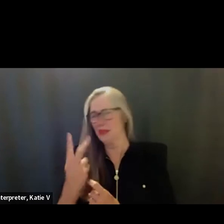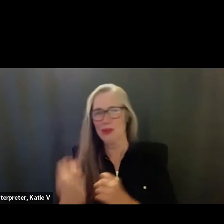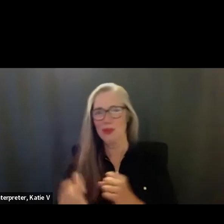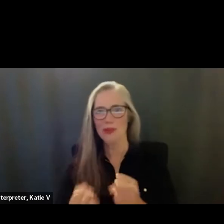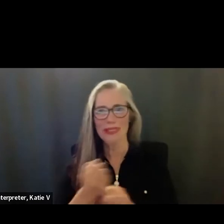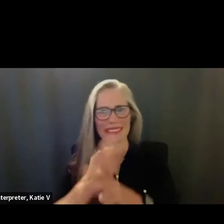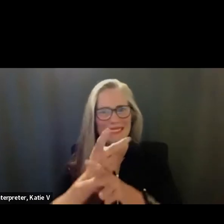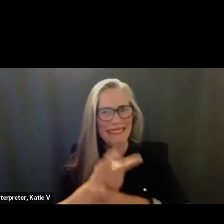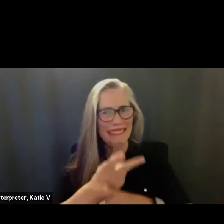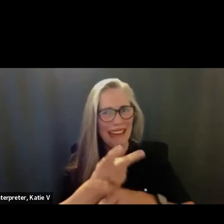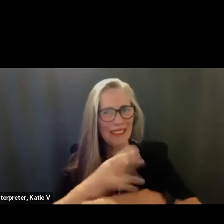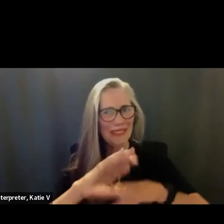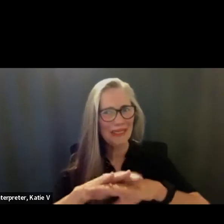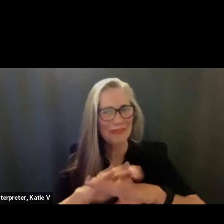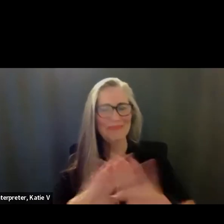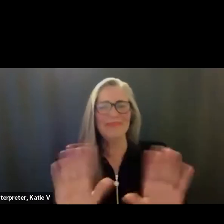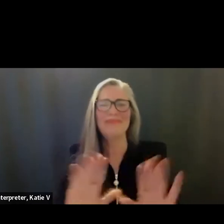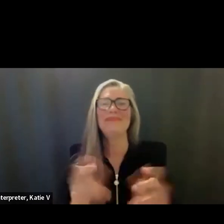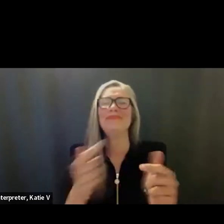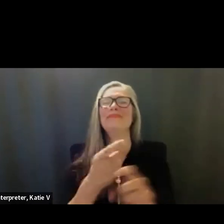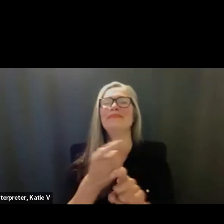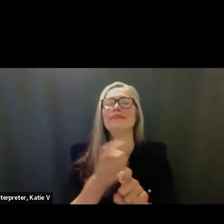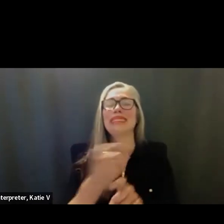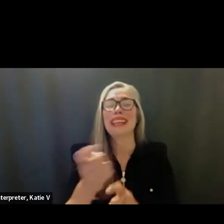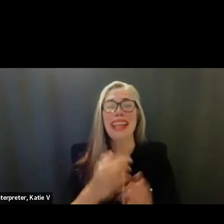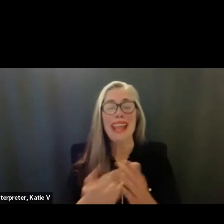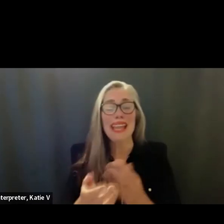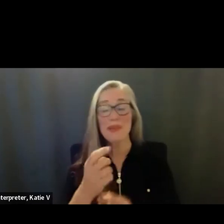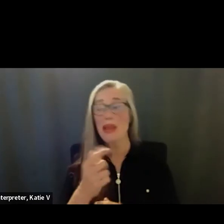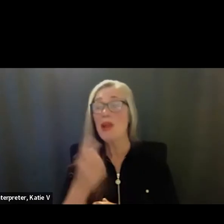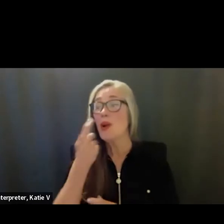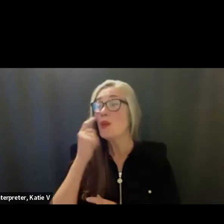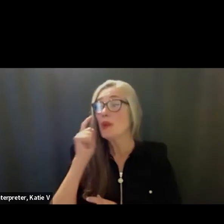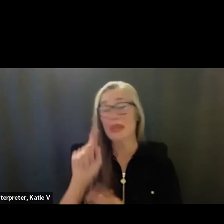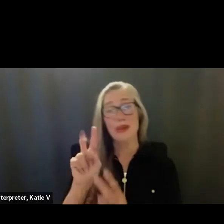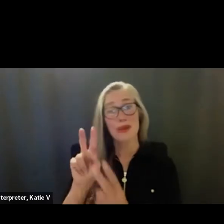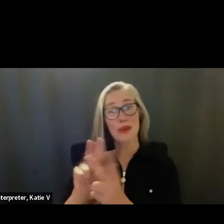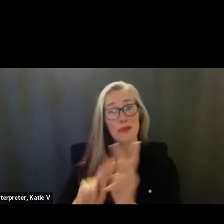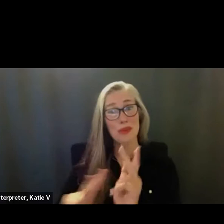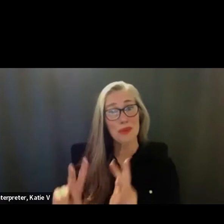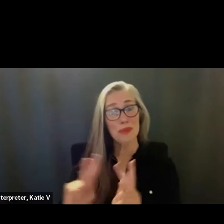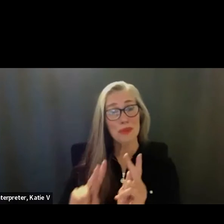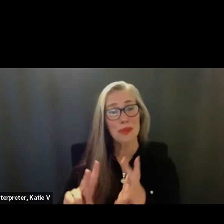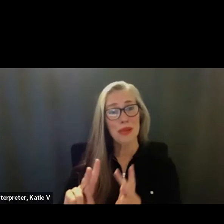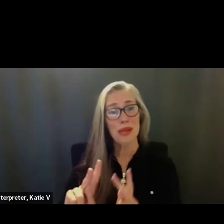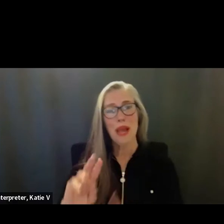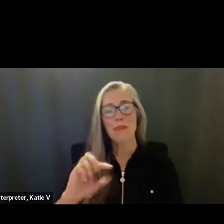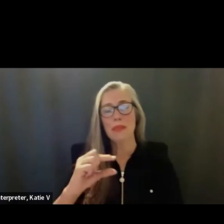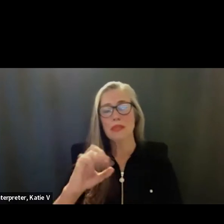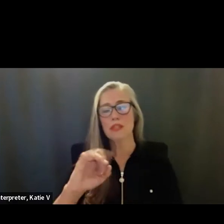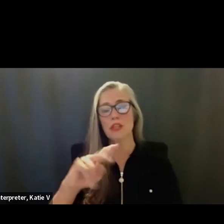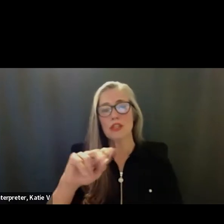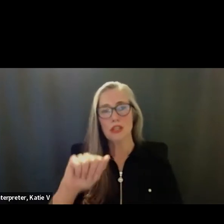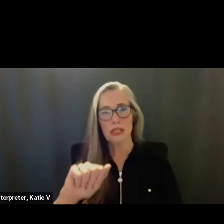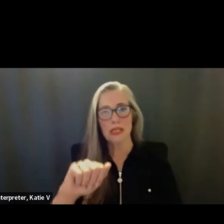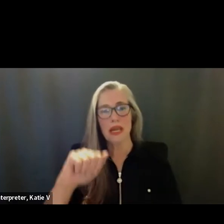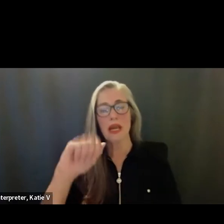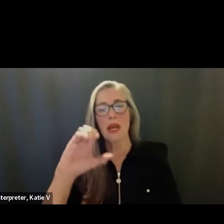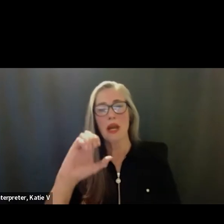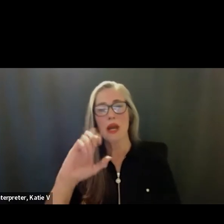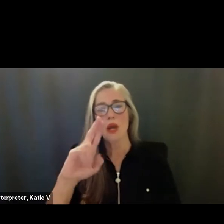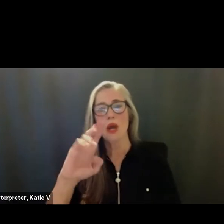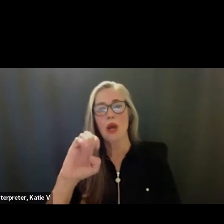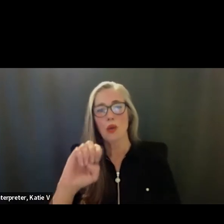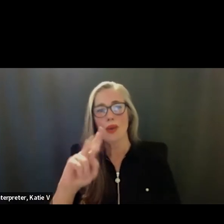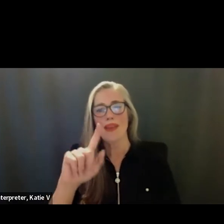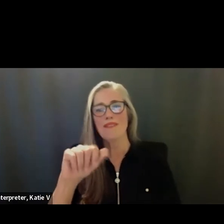I want to start off with acknowledging a couple of people. Ms. Gina Cuevas from Food Services was